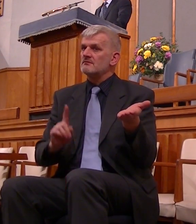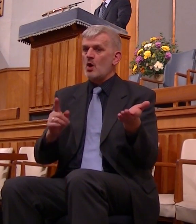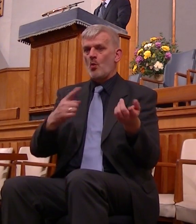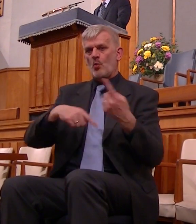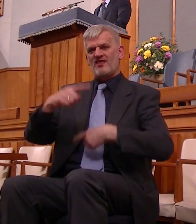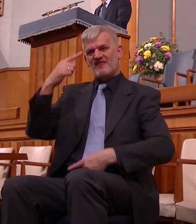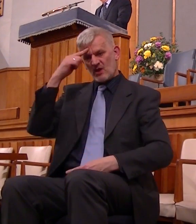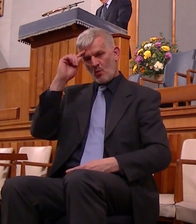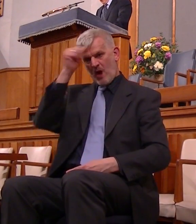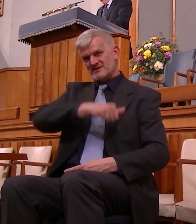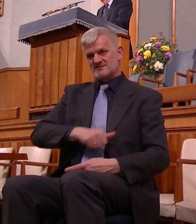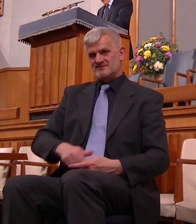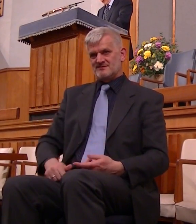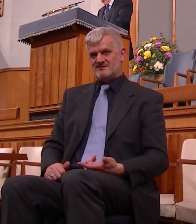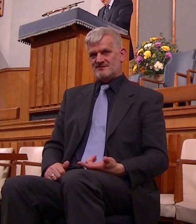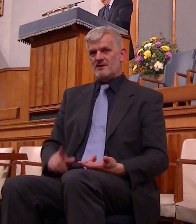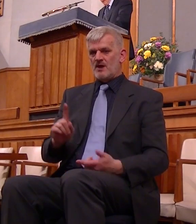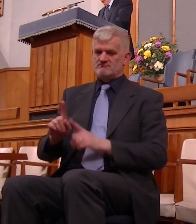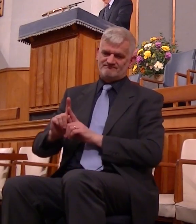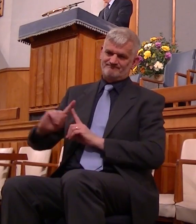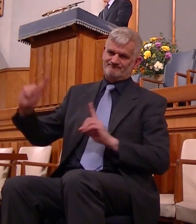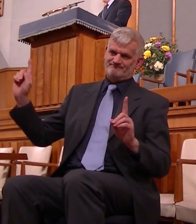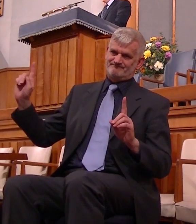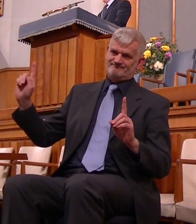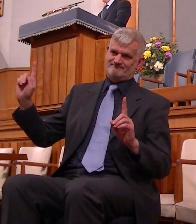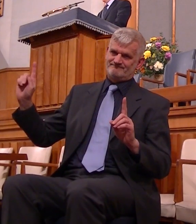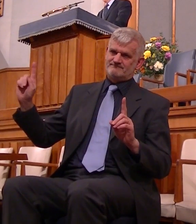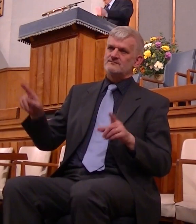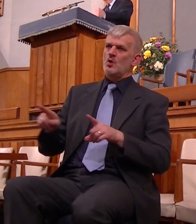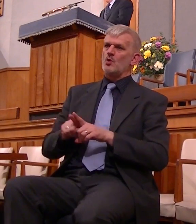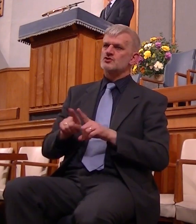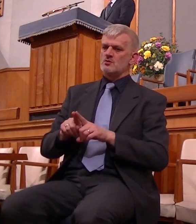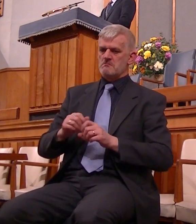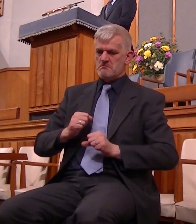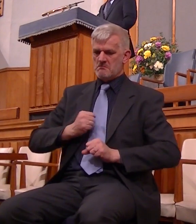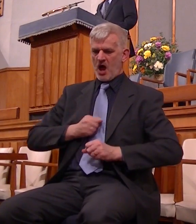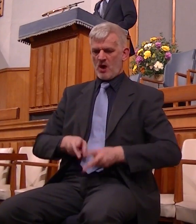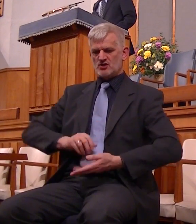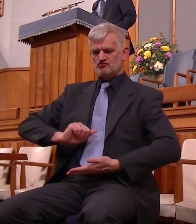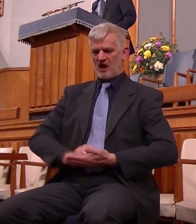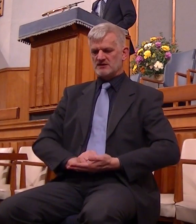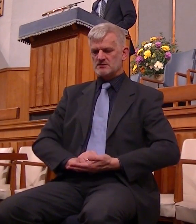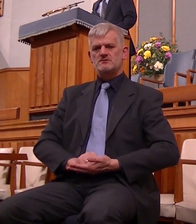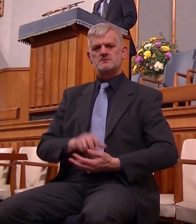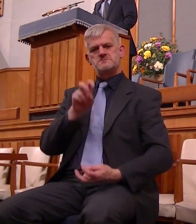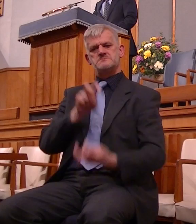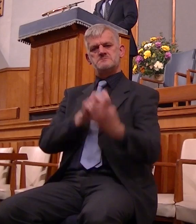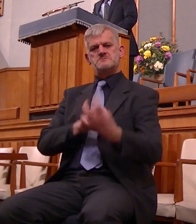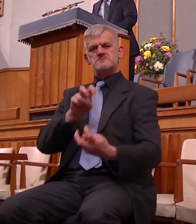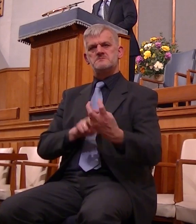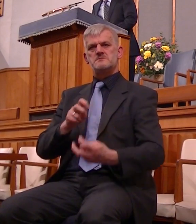wise when we're away from God and we're dogmatic we are right and we'll argue the points